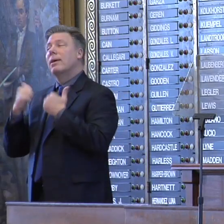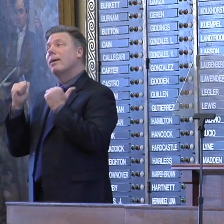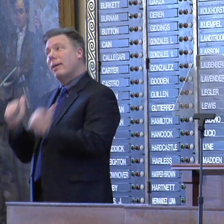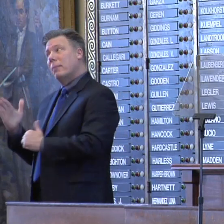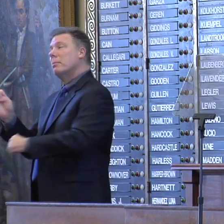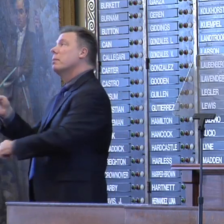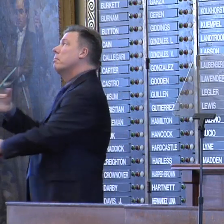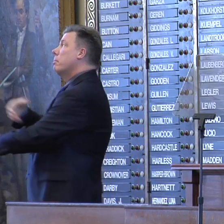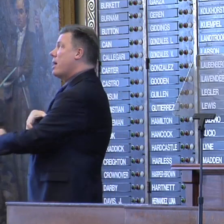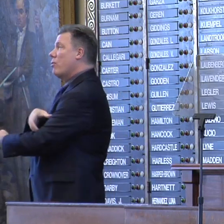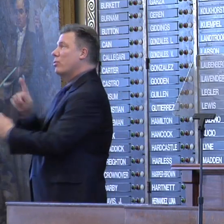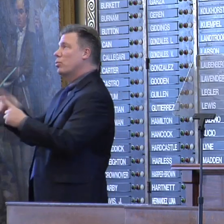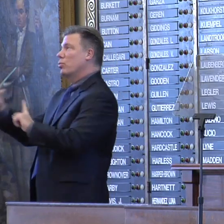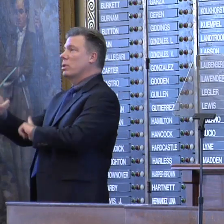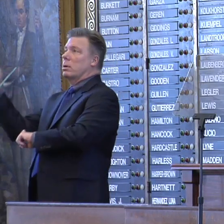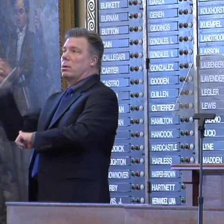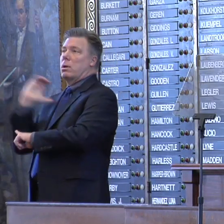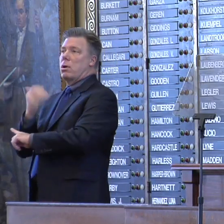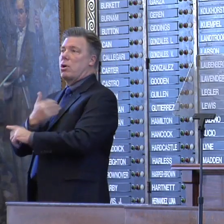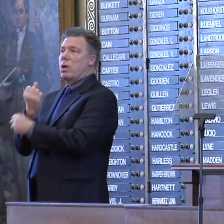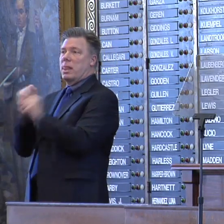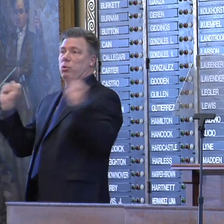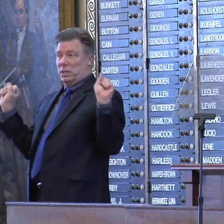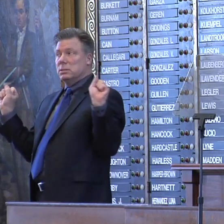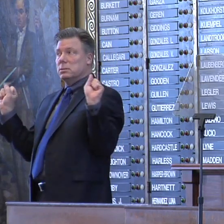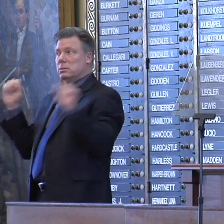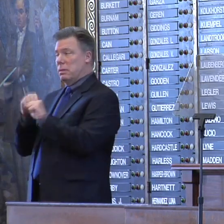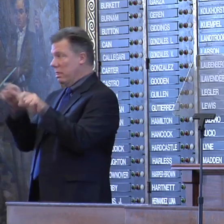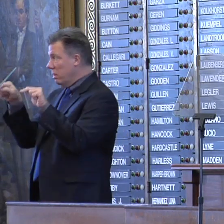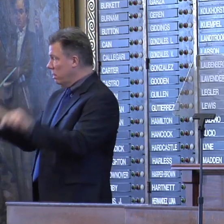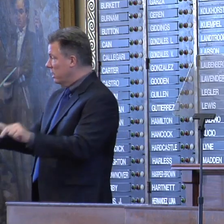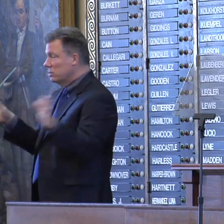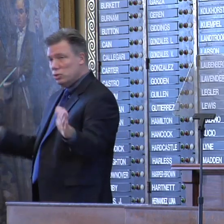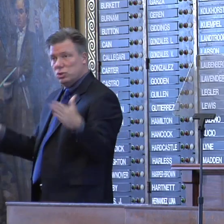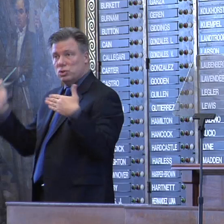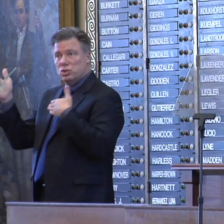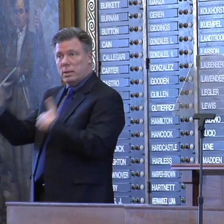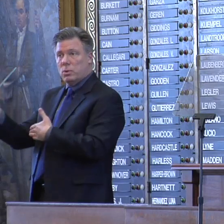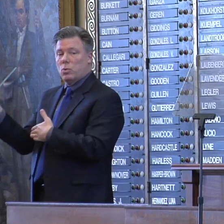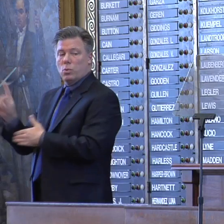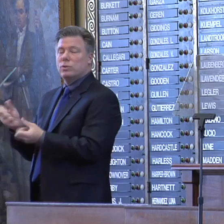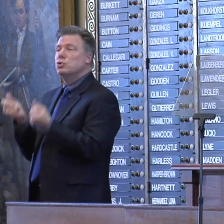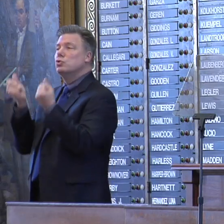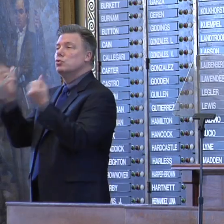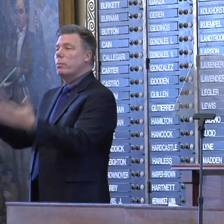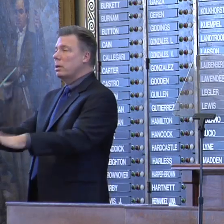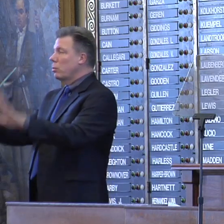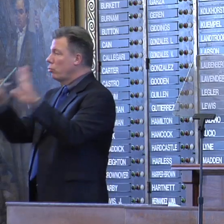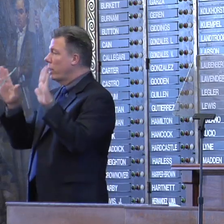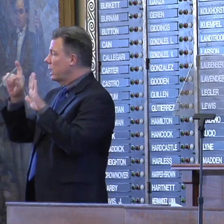enough to rob us of our liberties. In this chamber, where so many great Texas leaders have served,